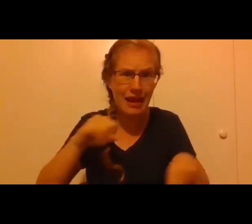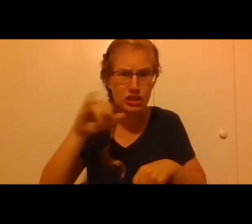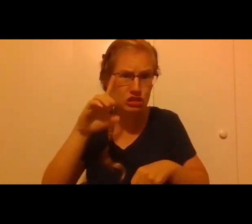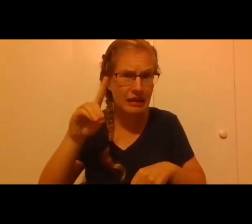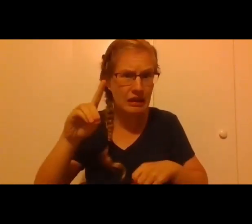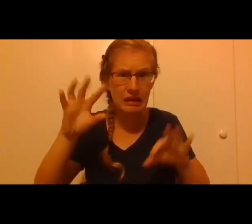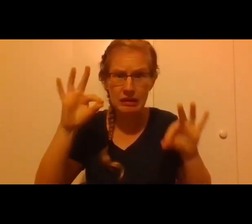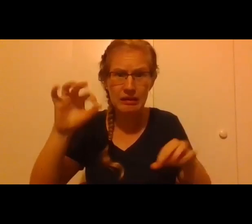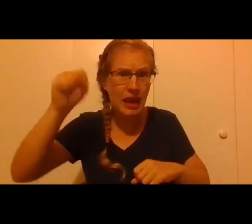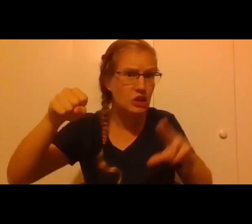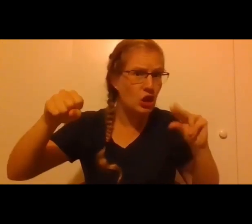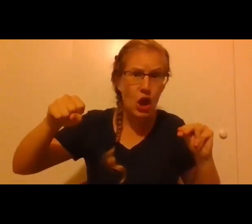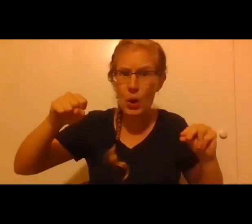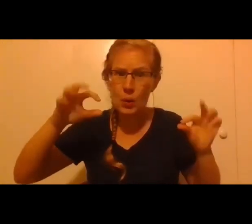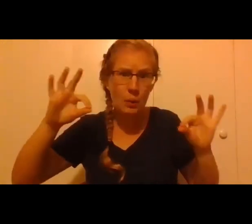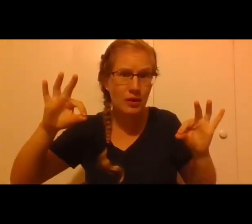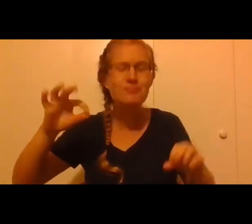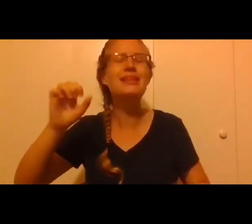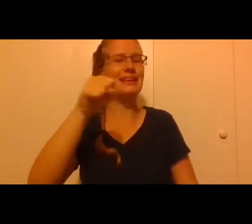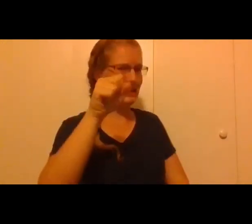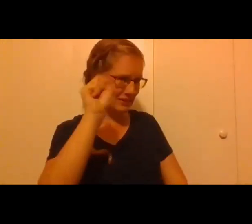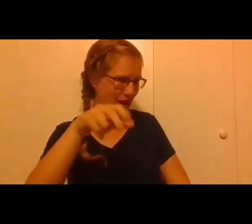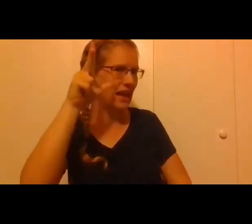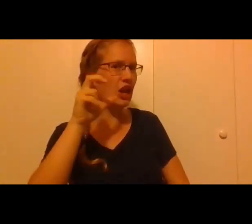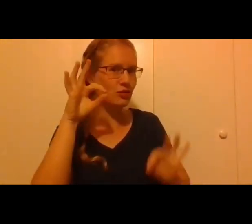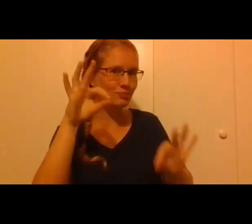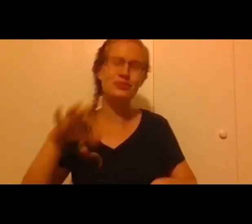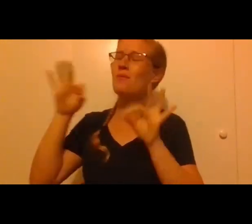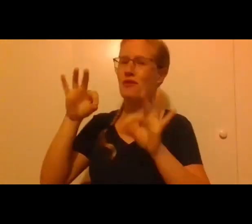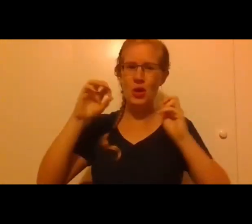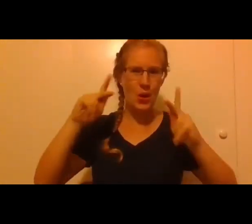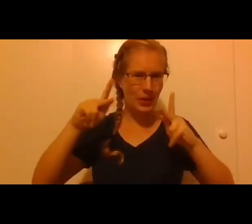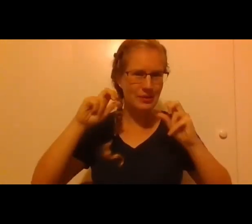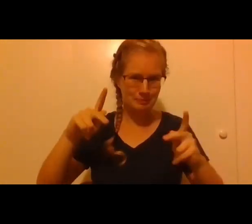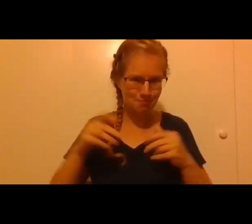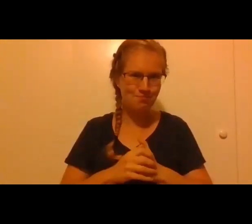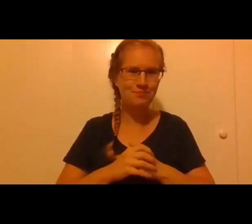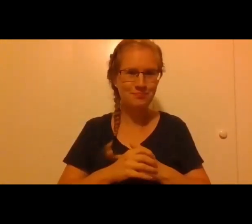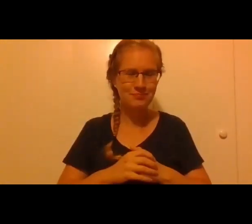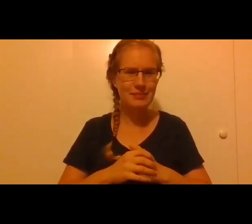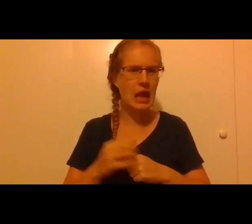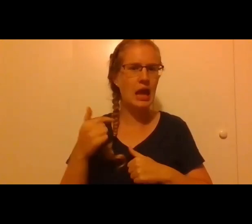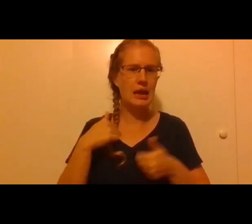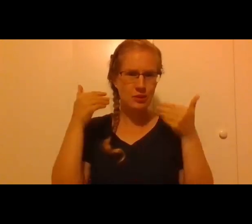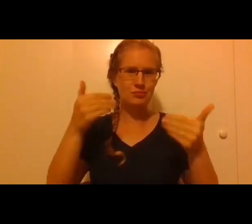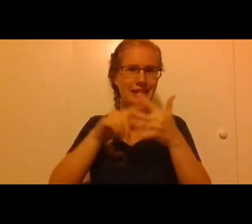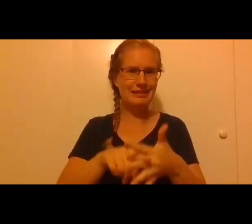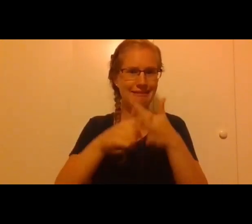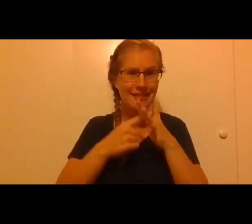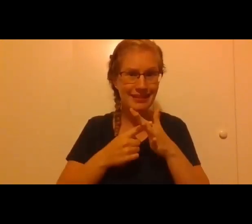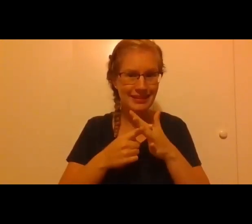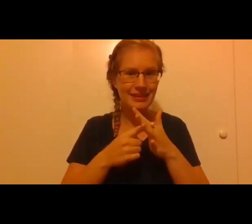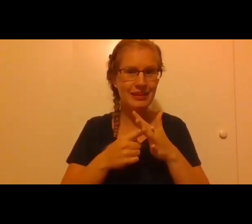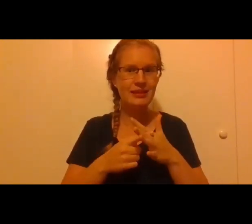a yes or a no on that. We can hear you, Archbishop. Perfect, perfect. Well then, let me begin if I can.